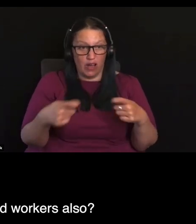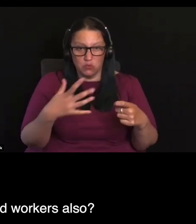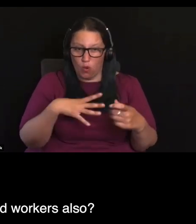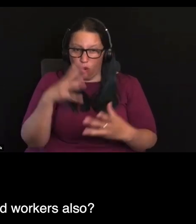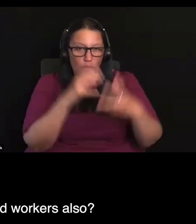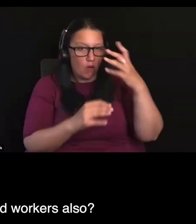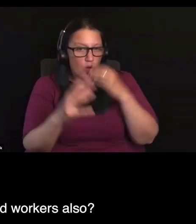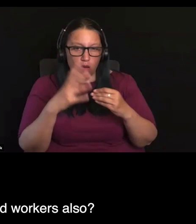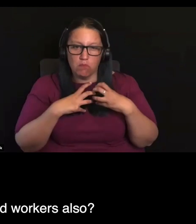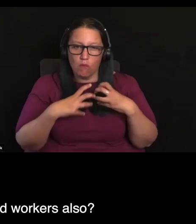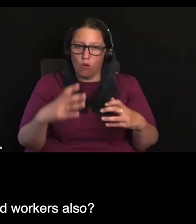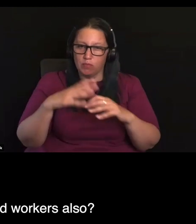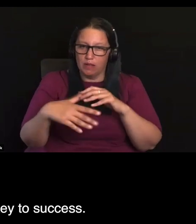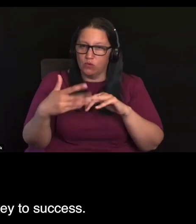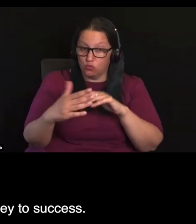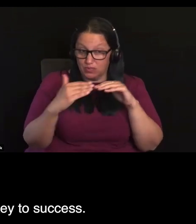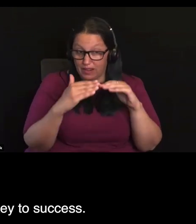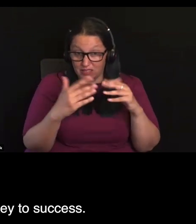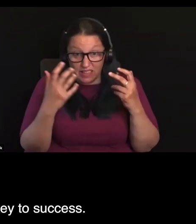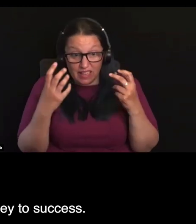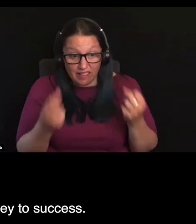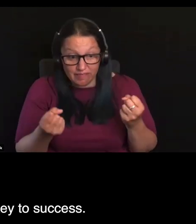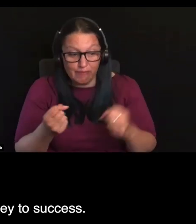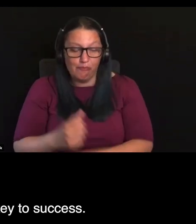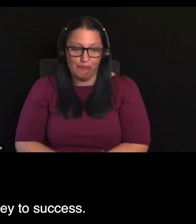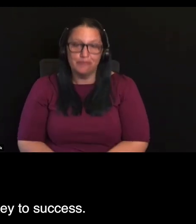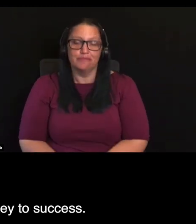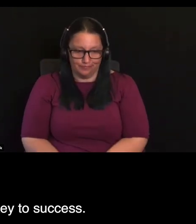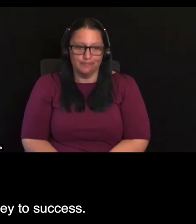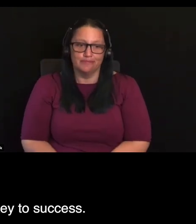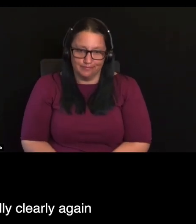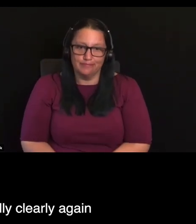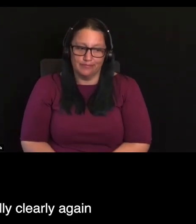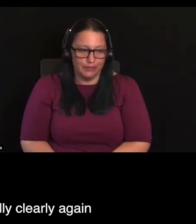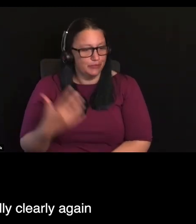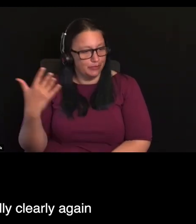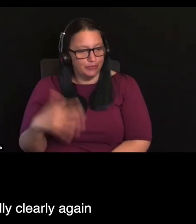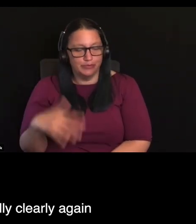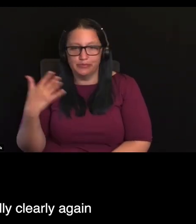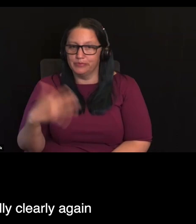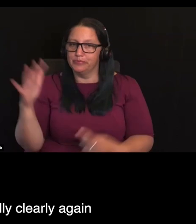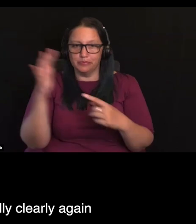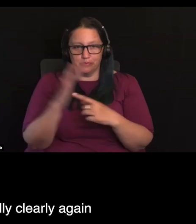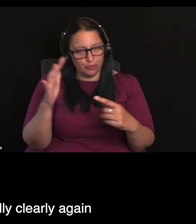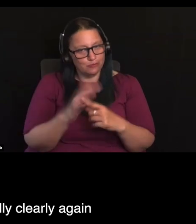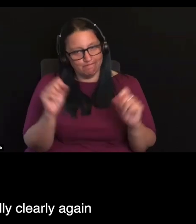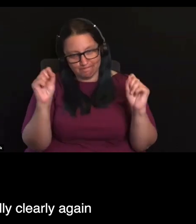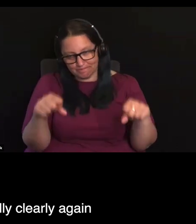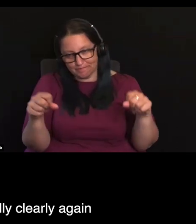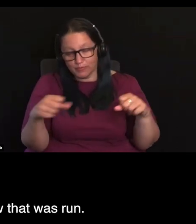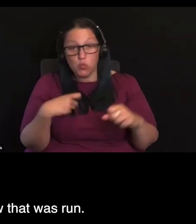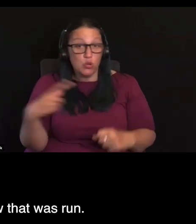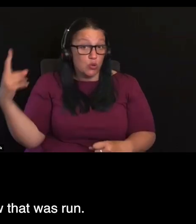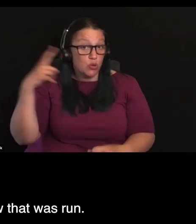and workers also. Absolutely. I think that's really key to success. It's something that we heard, you know, really clearly